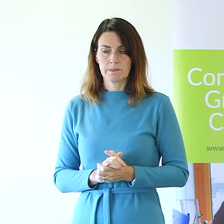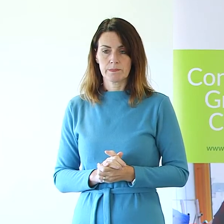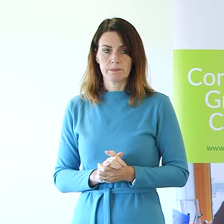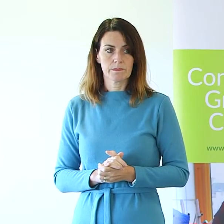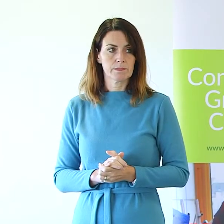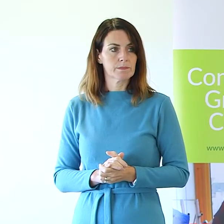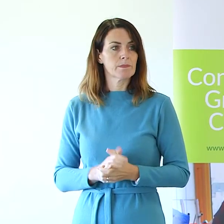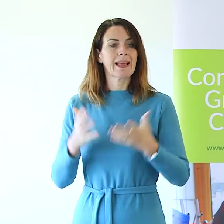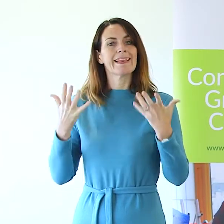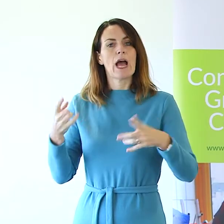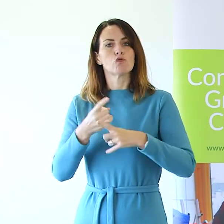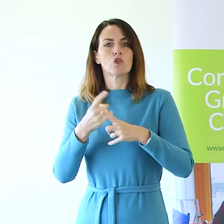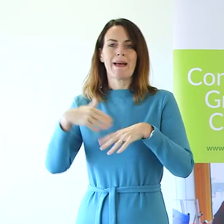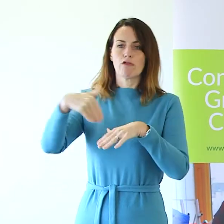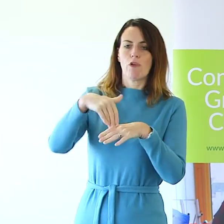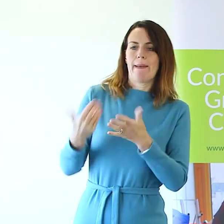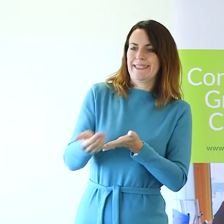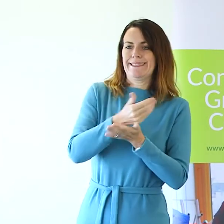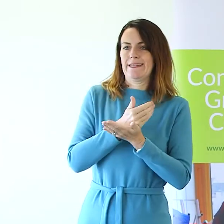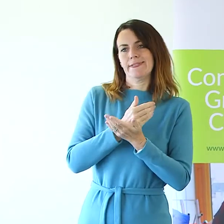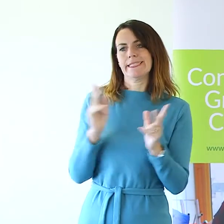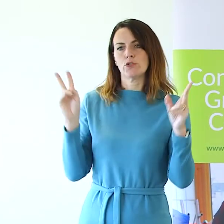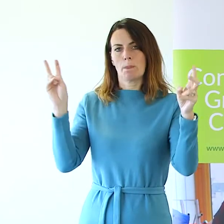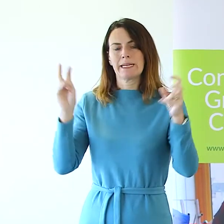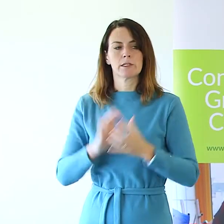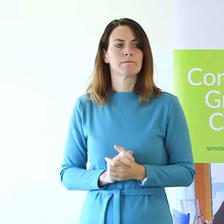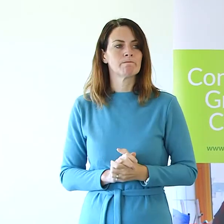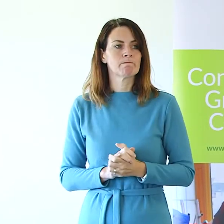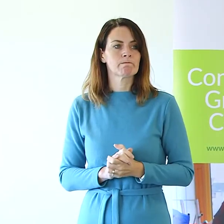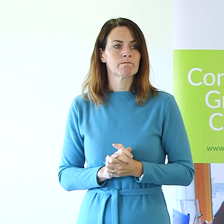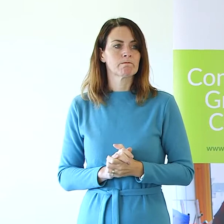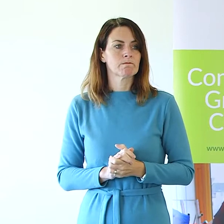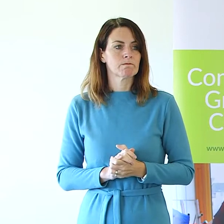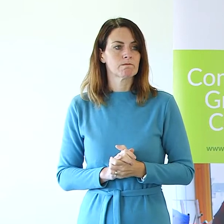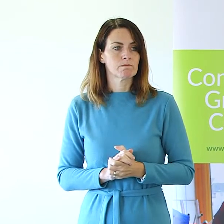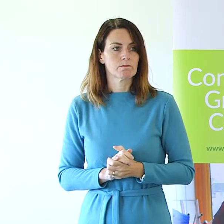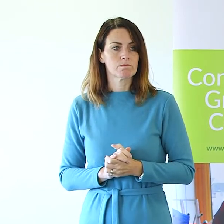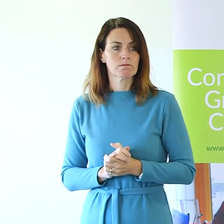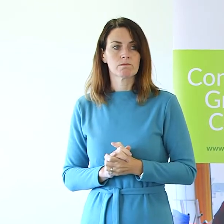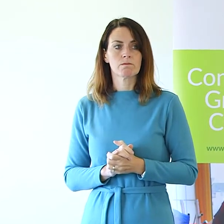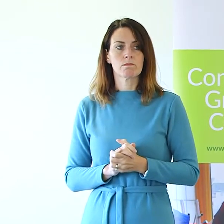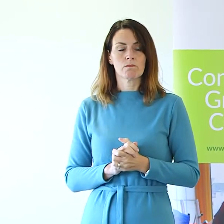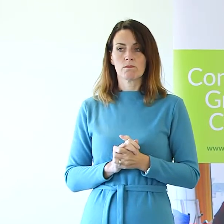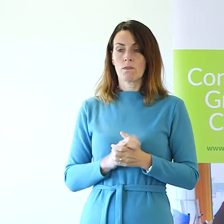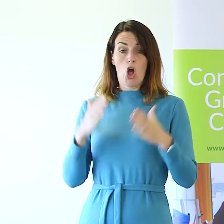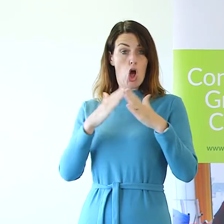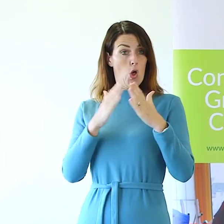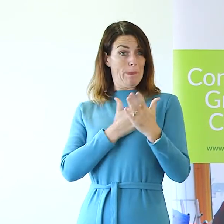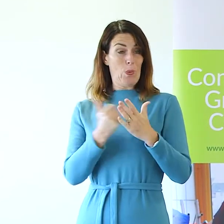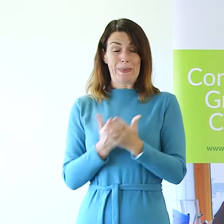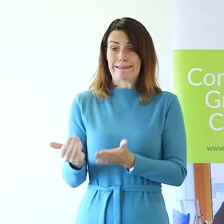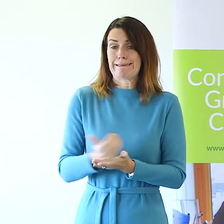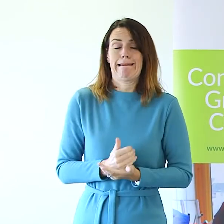I'm now going to talk about crime and safety. For home, for some people, that is not a safe place,